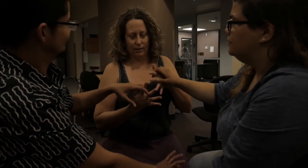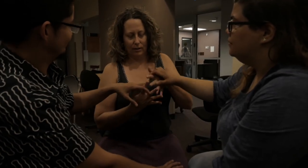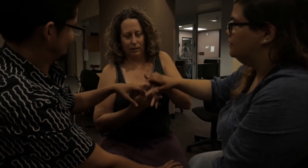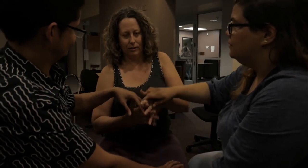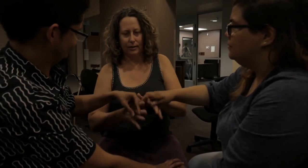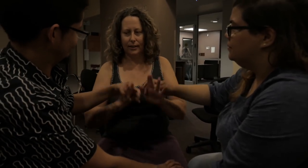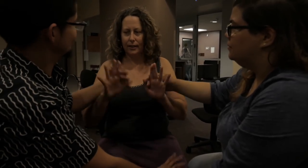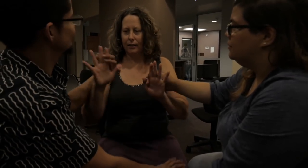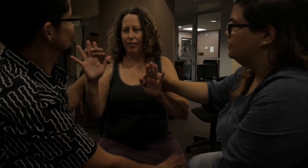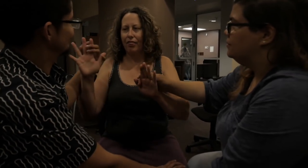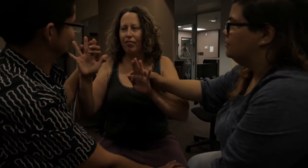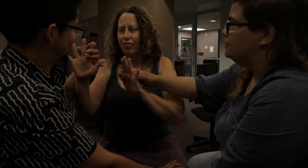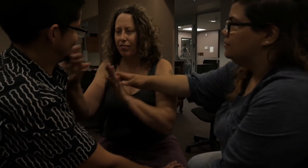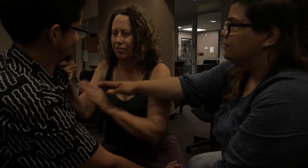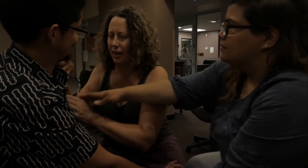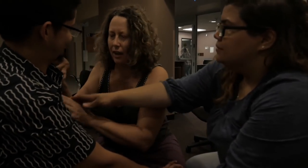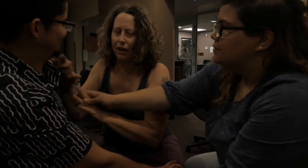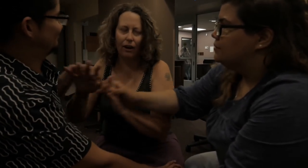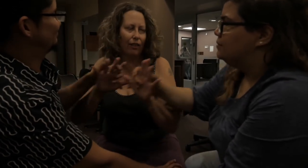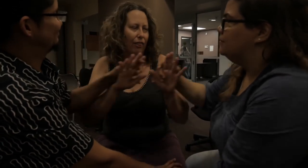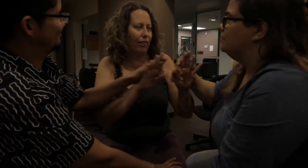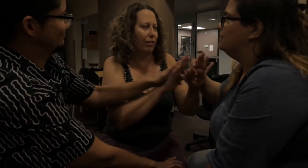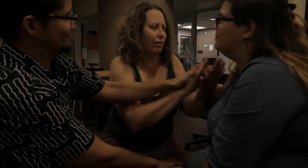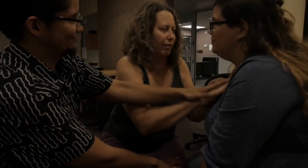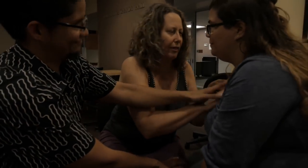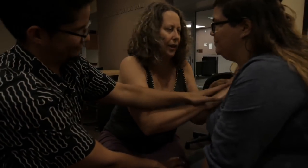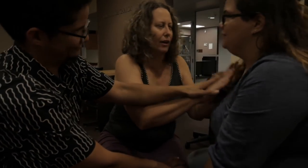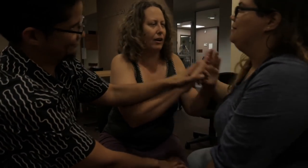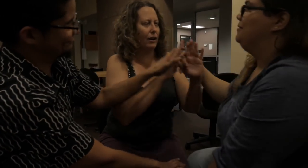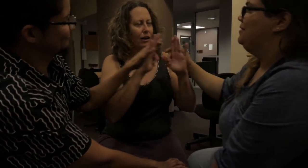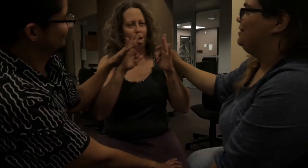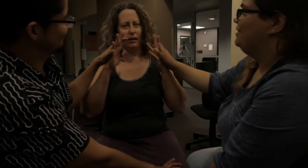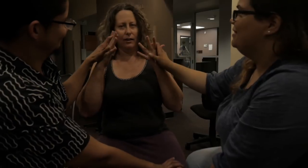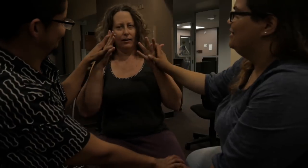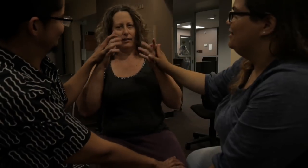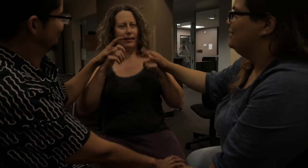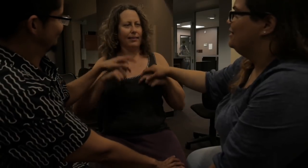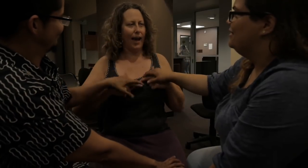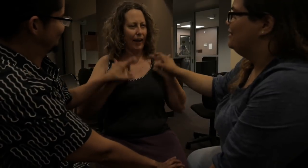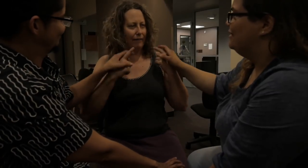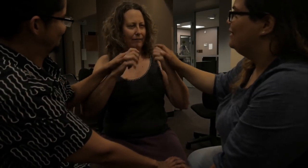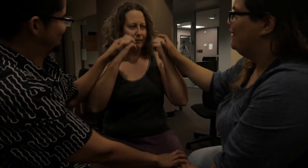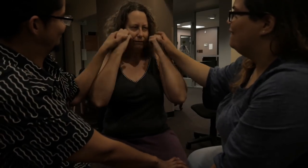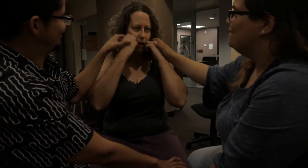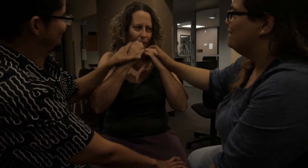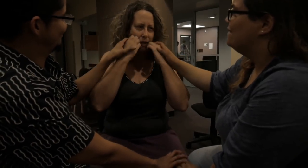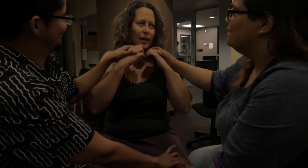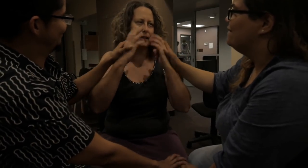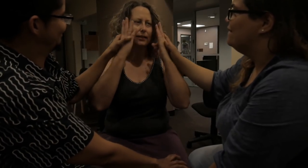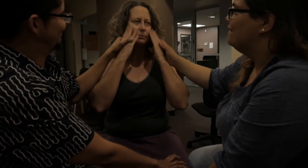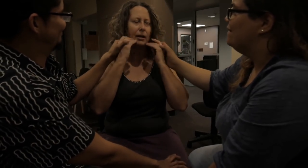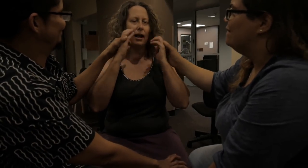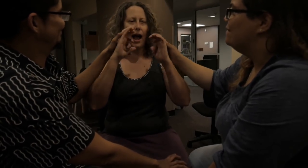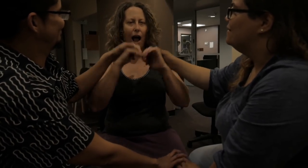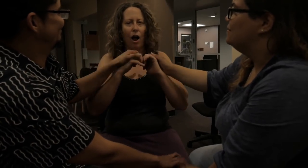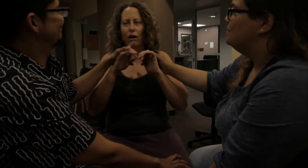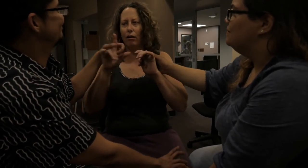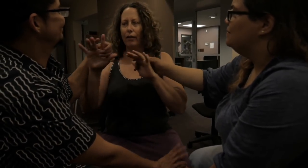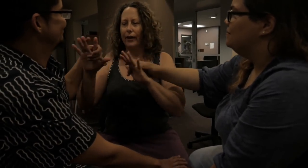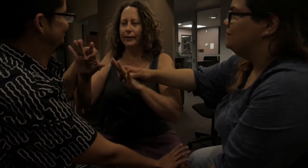grounded in their everyday life experiences, in how they experience the world through touch.